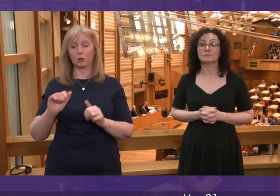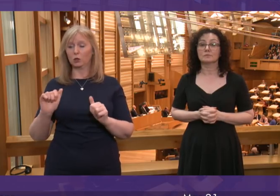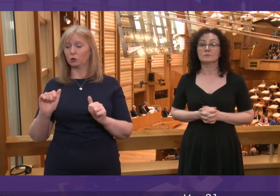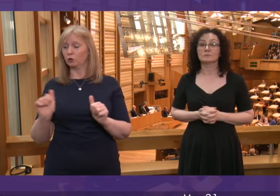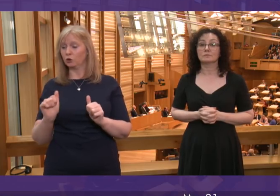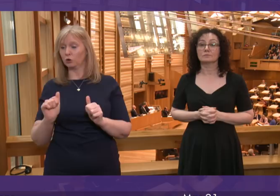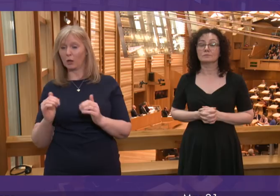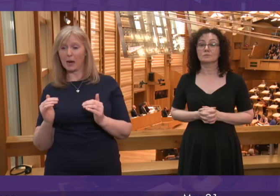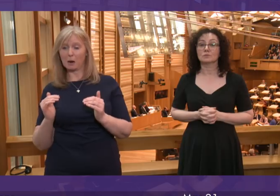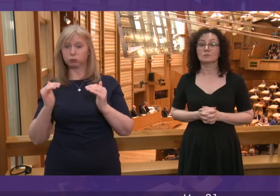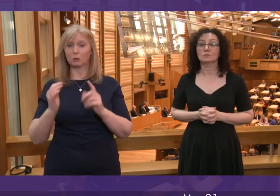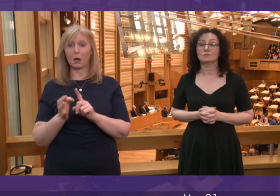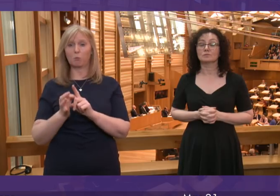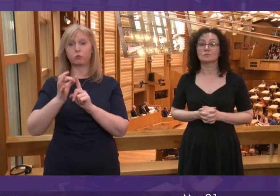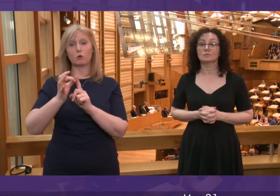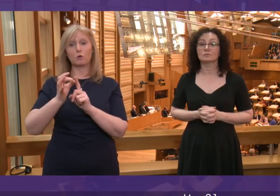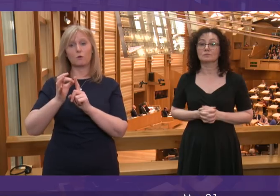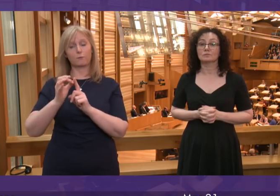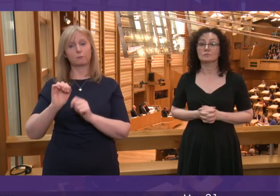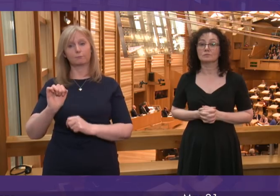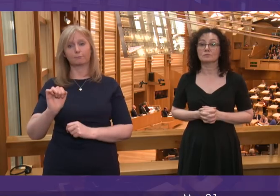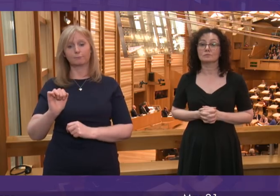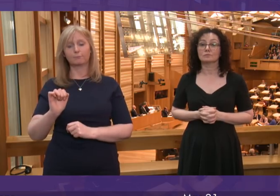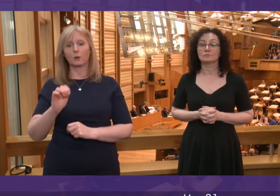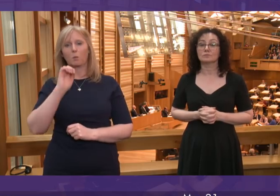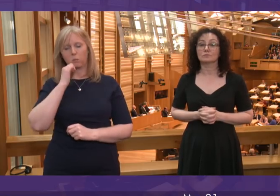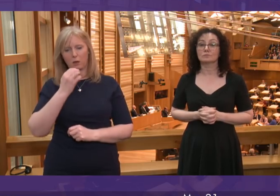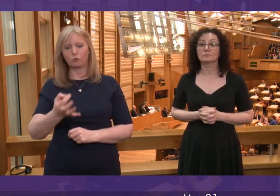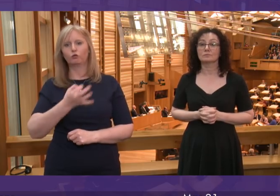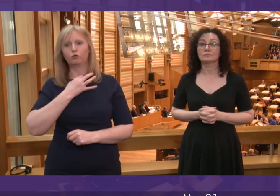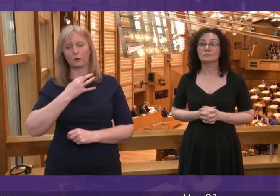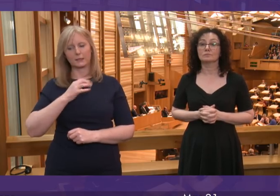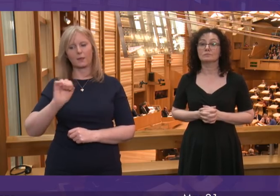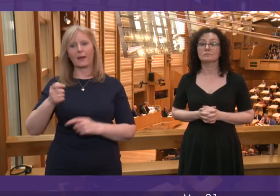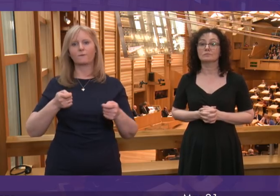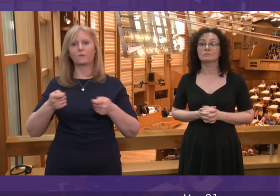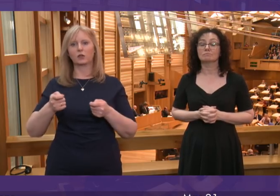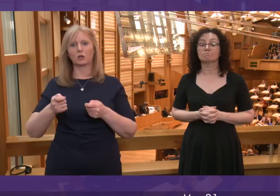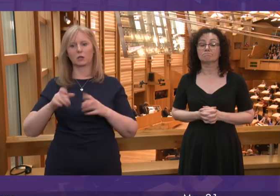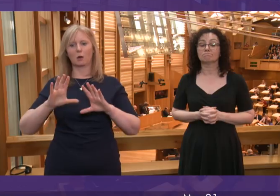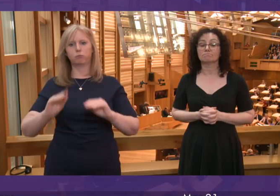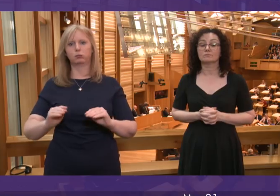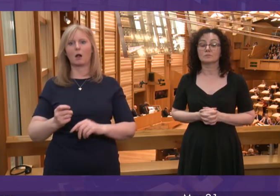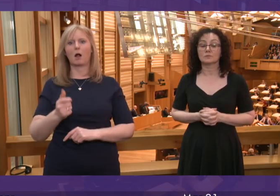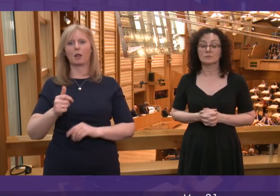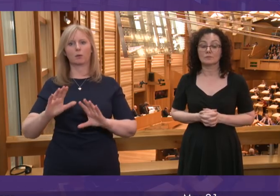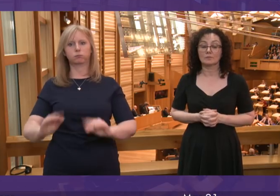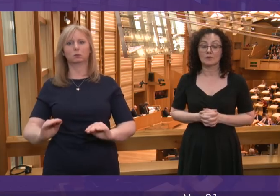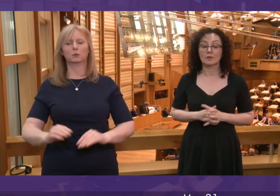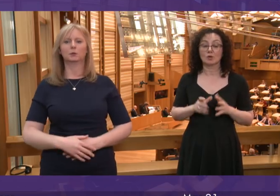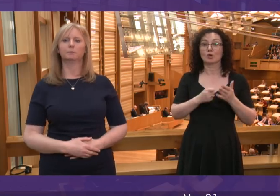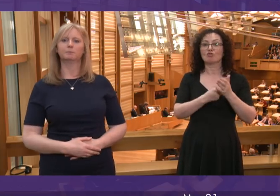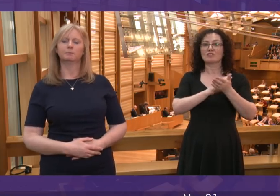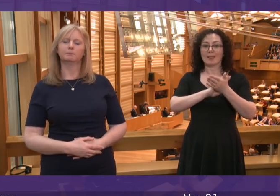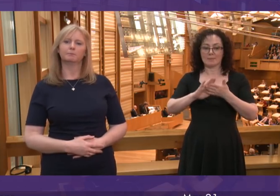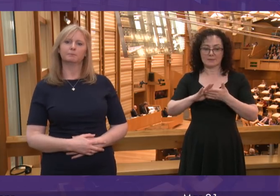fails to deliver on its contractual commitments, it does of course run the risk of the franchise being terminated early. Rachel Hamilton to be followed by